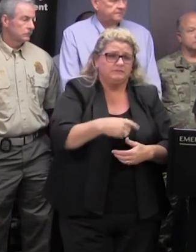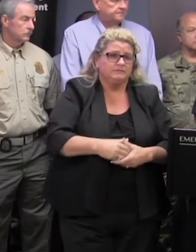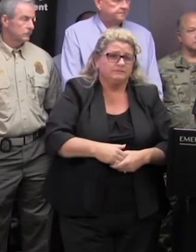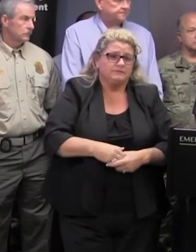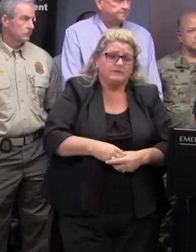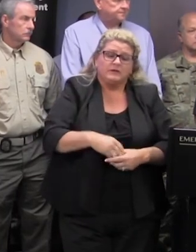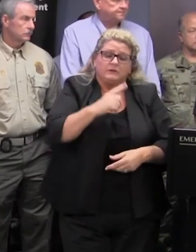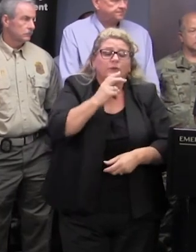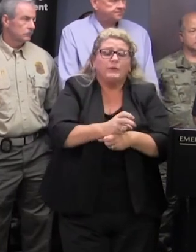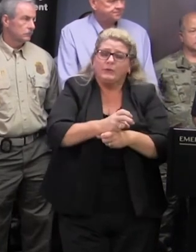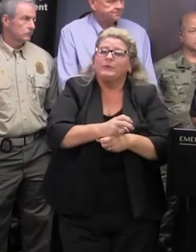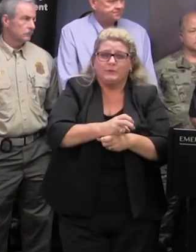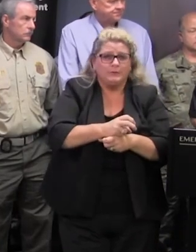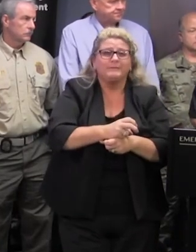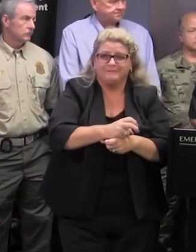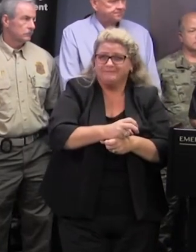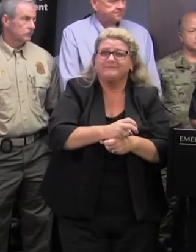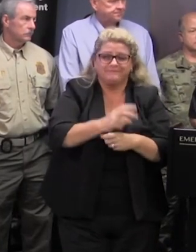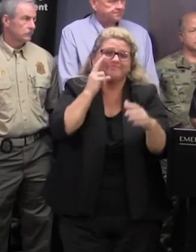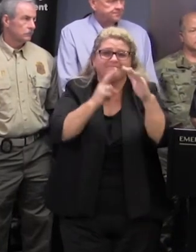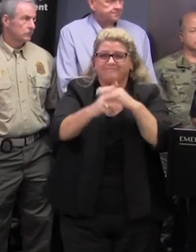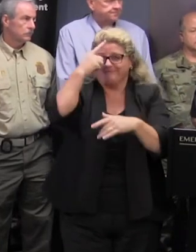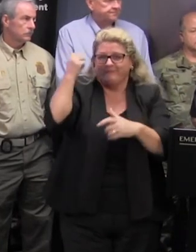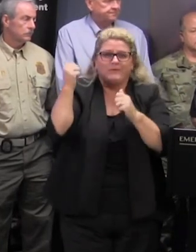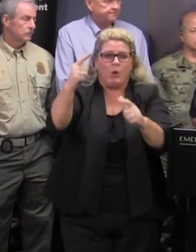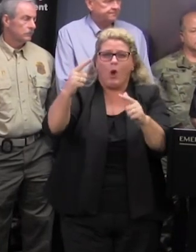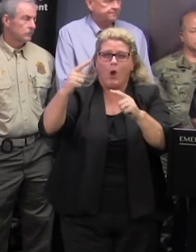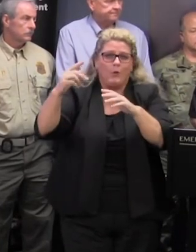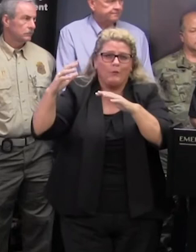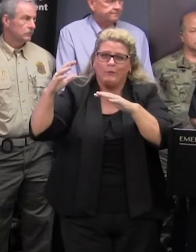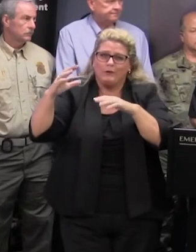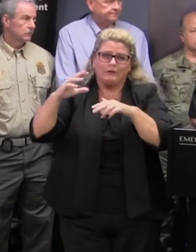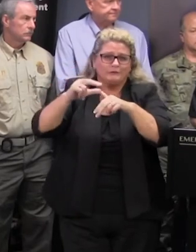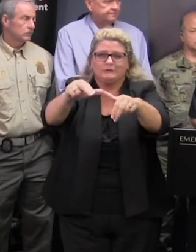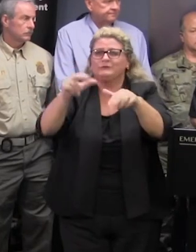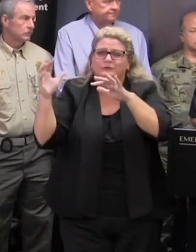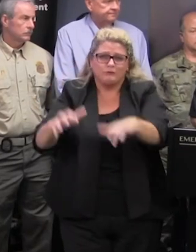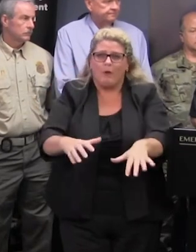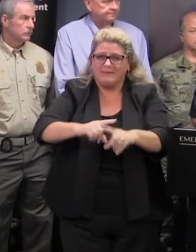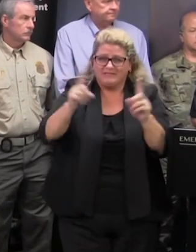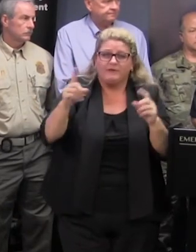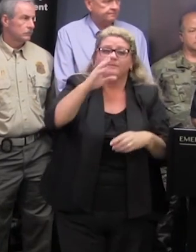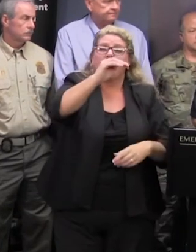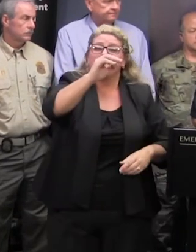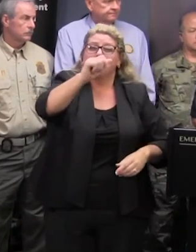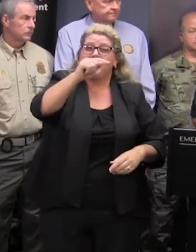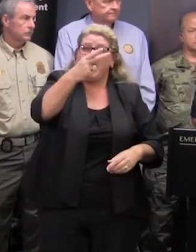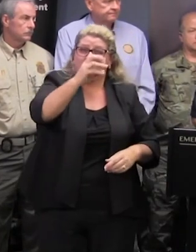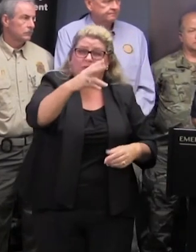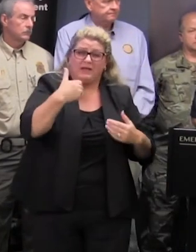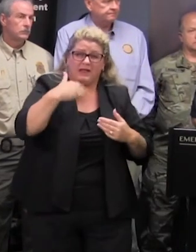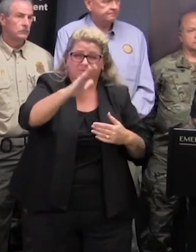it's hard to estimate because every storm is different but i'll just give you a point of reference for um hurricane matthew uh we had about